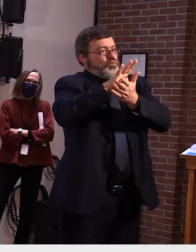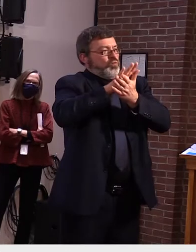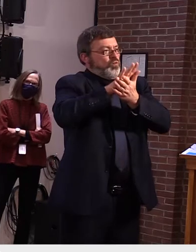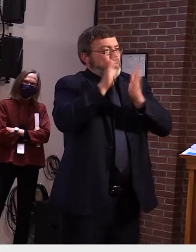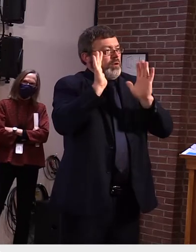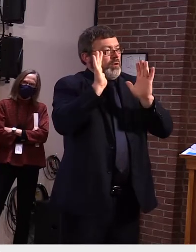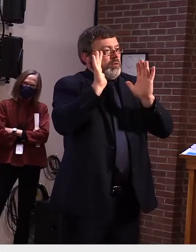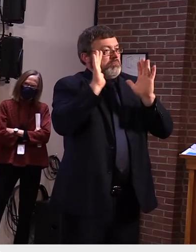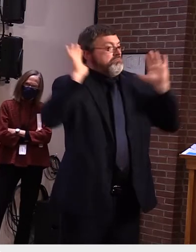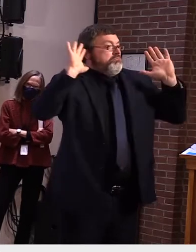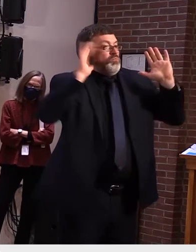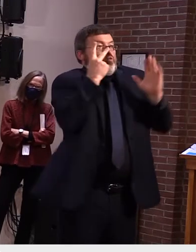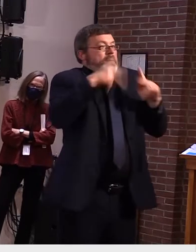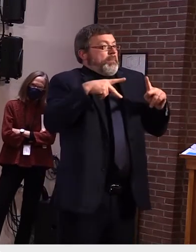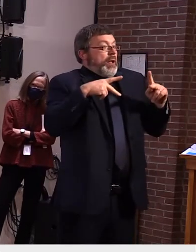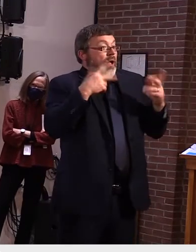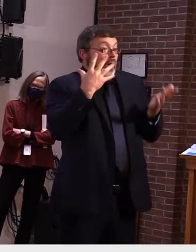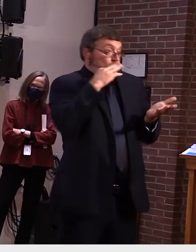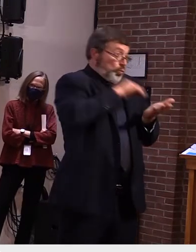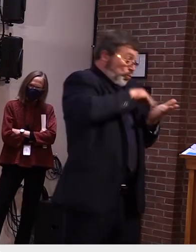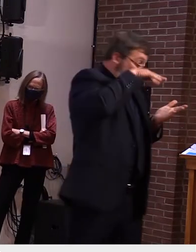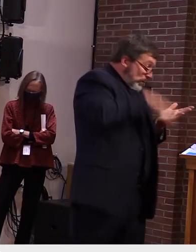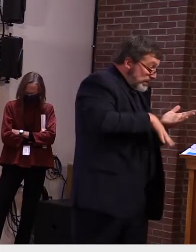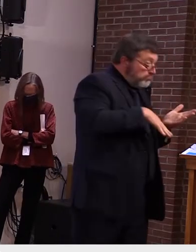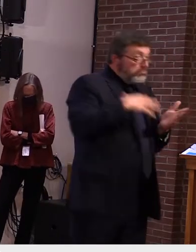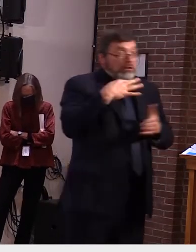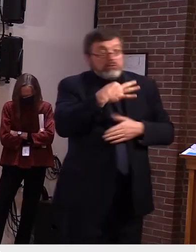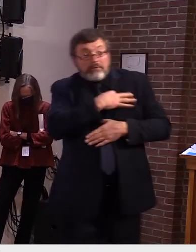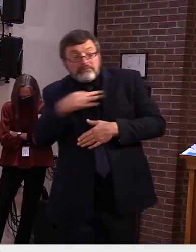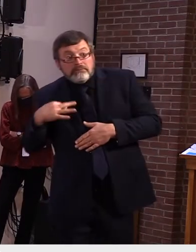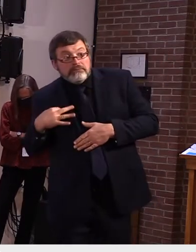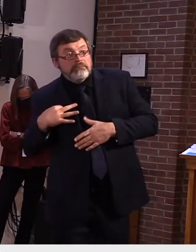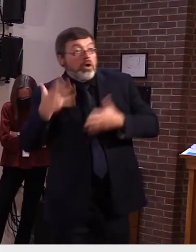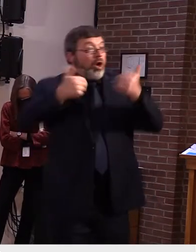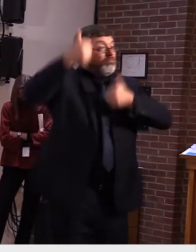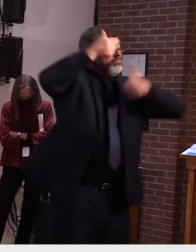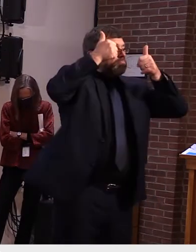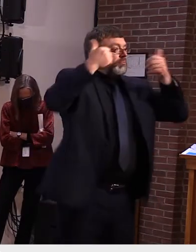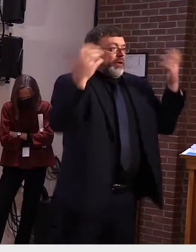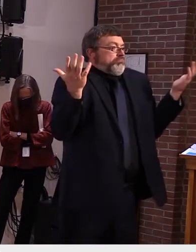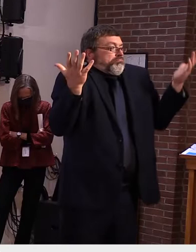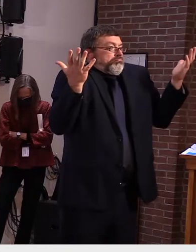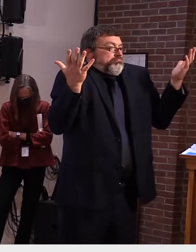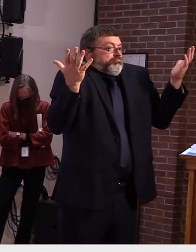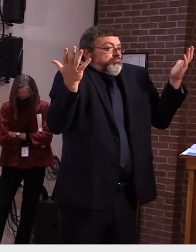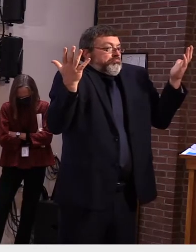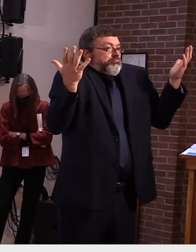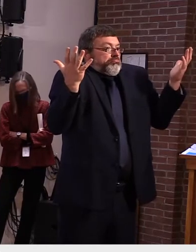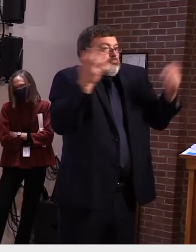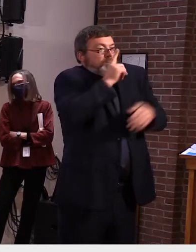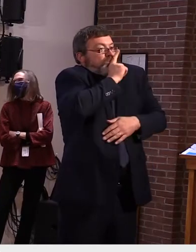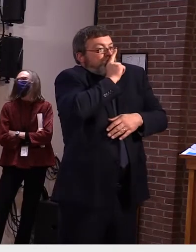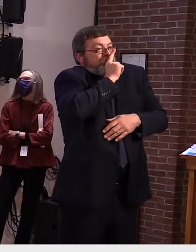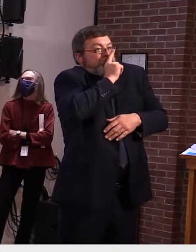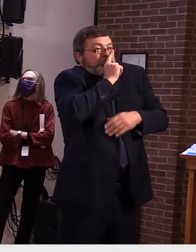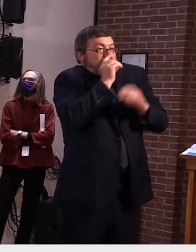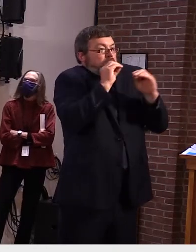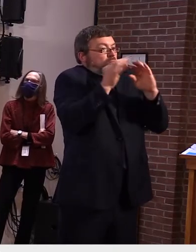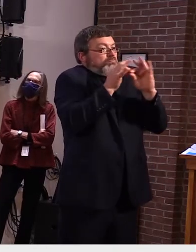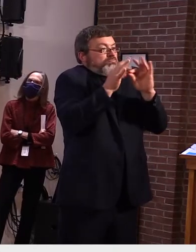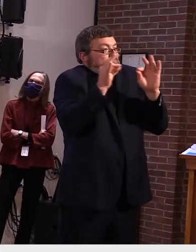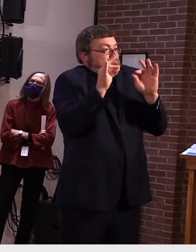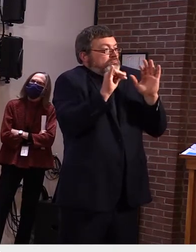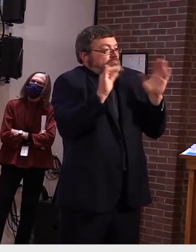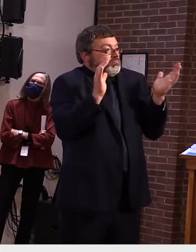students or um whether they're students or staff we can we can discuss the